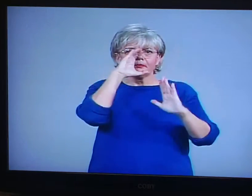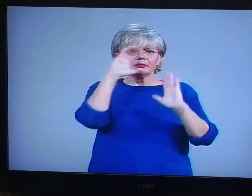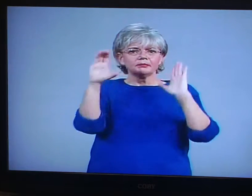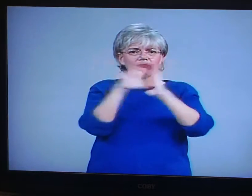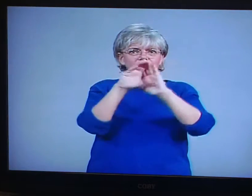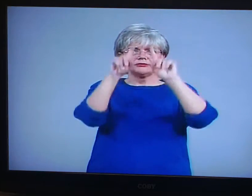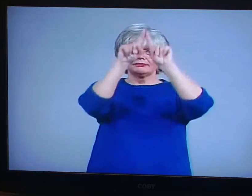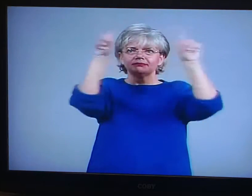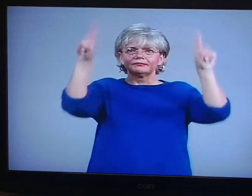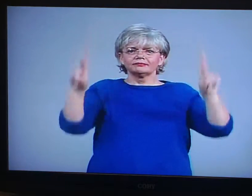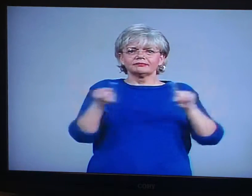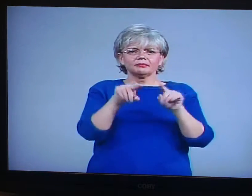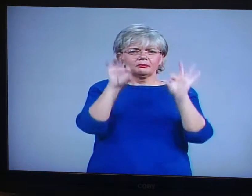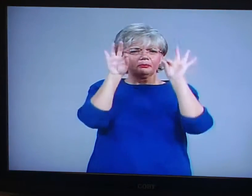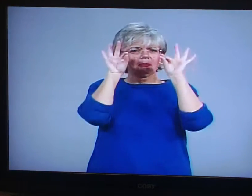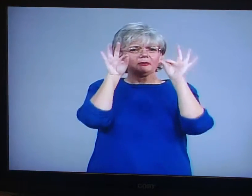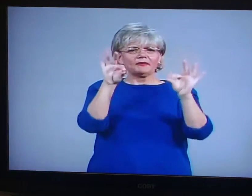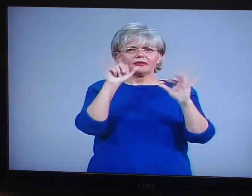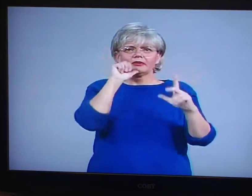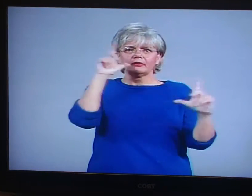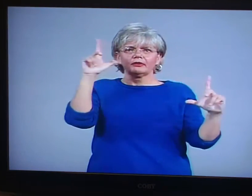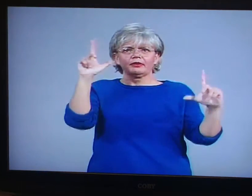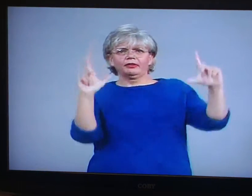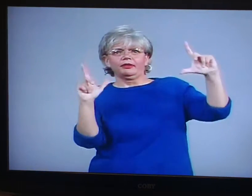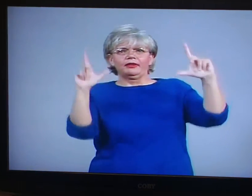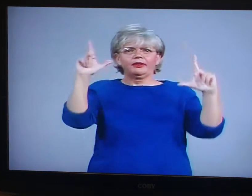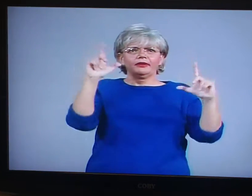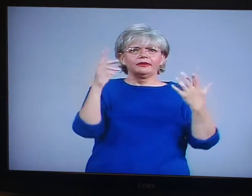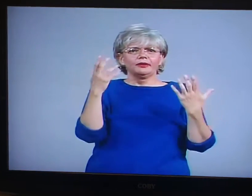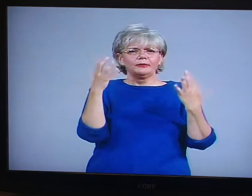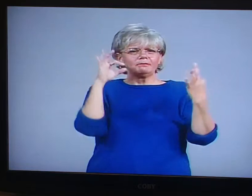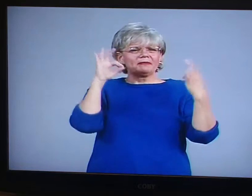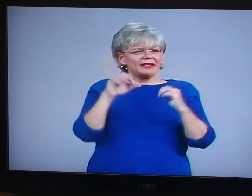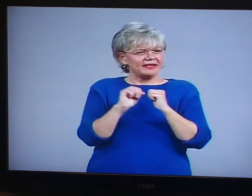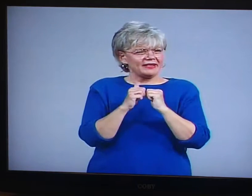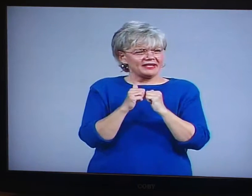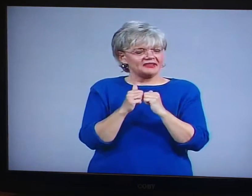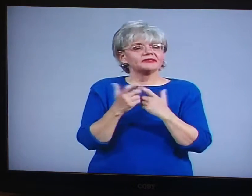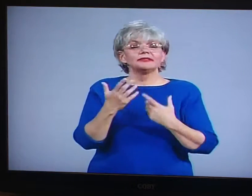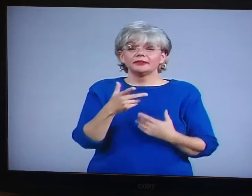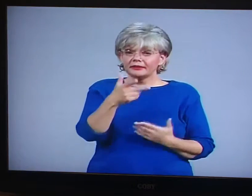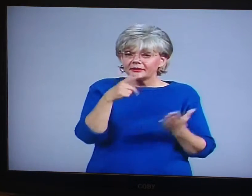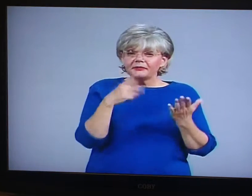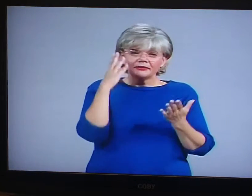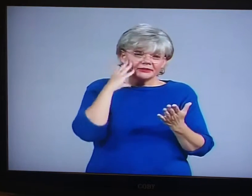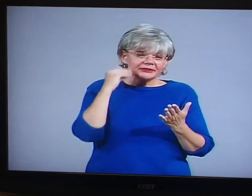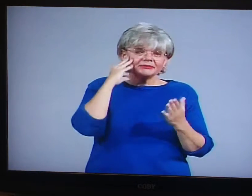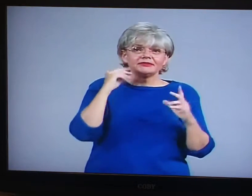you know how do you hang a pitcher just right usually it kind of always caulk ice to one